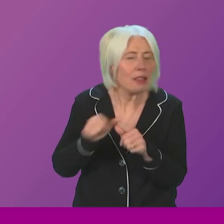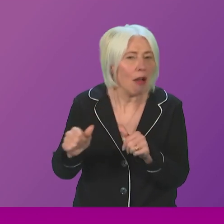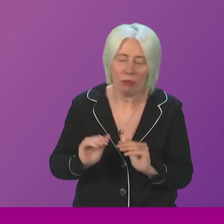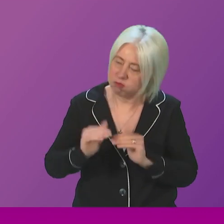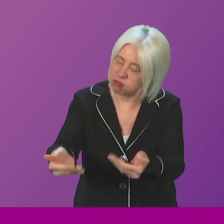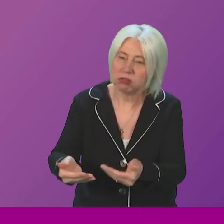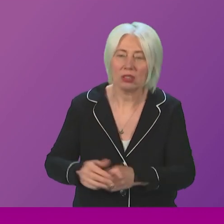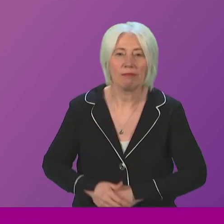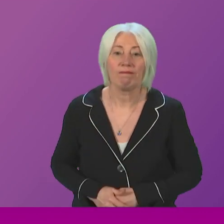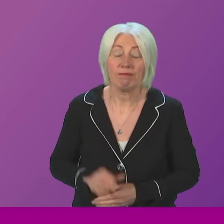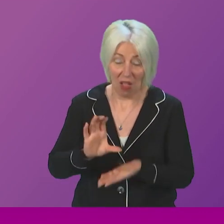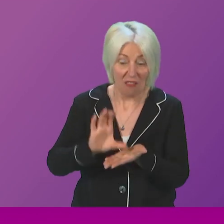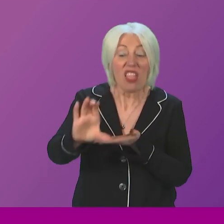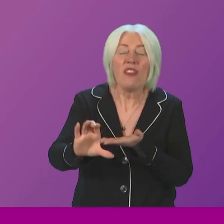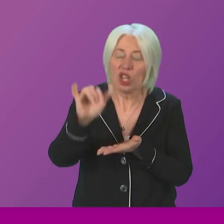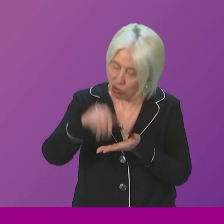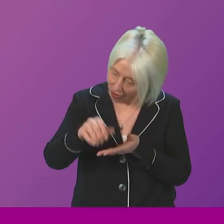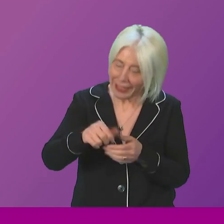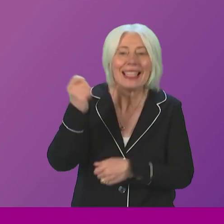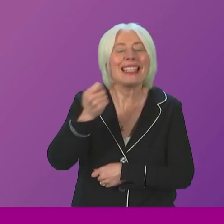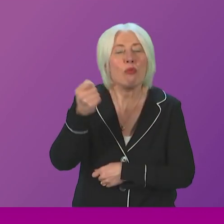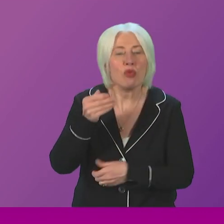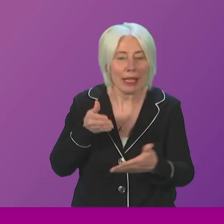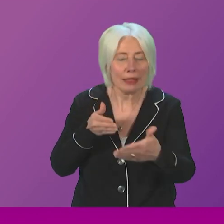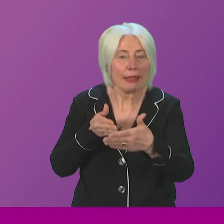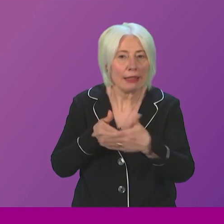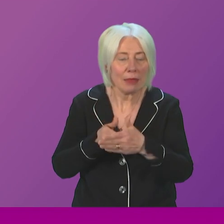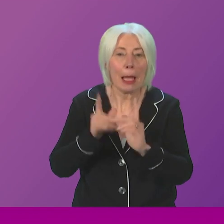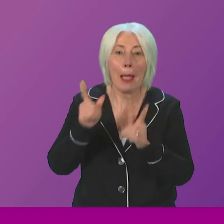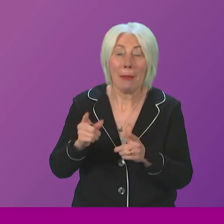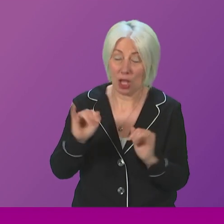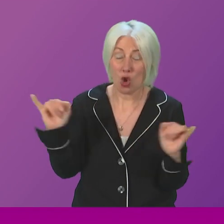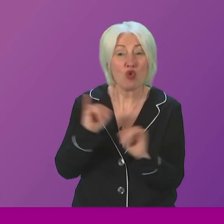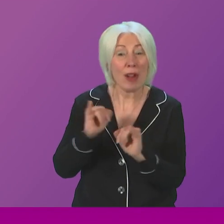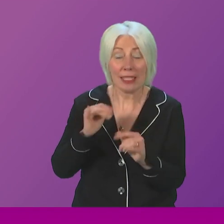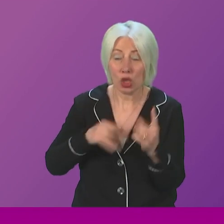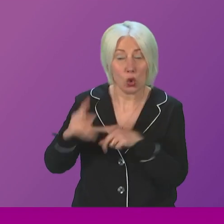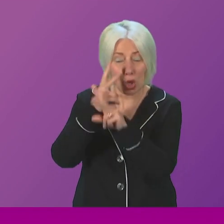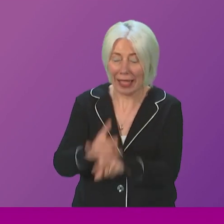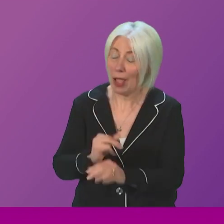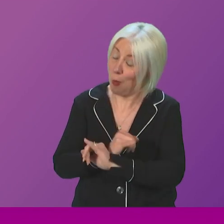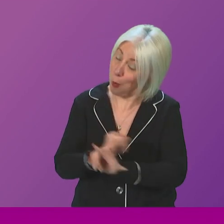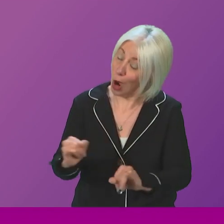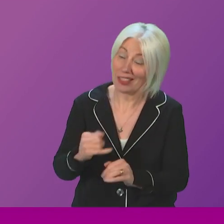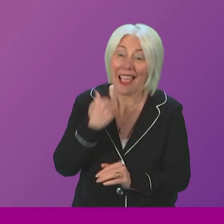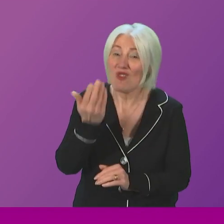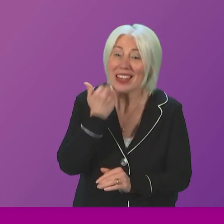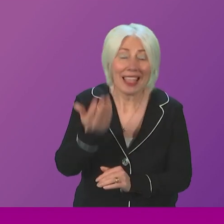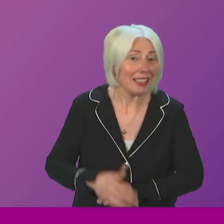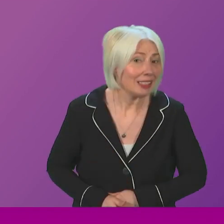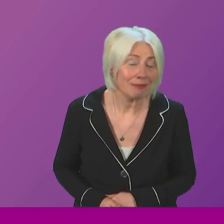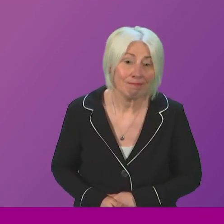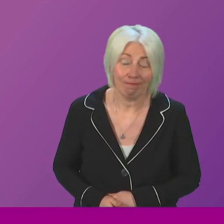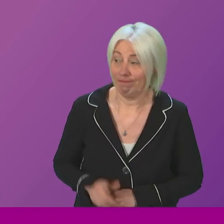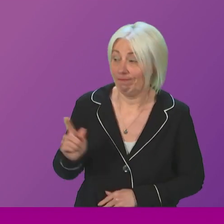The fund was time-limited, but the crisis in social care is getting worse by the day. As